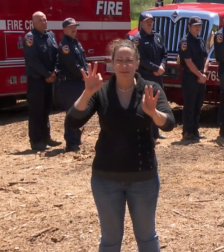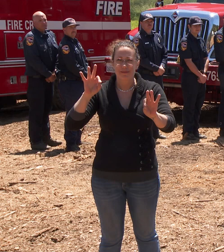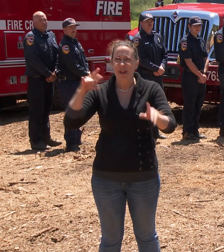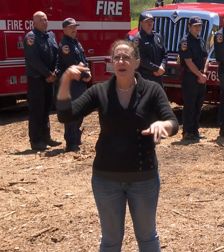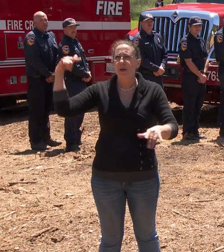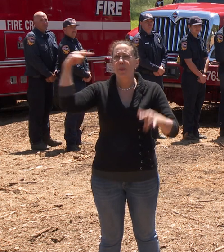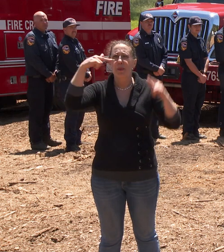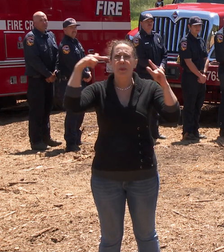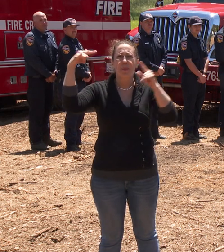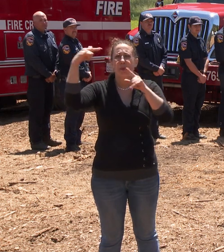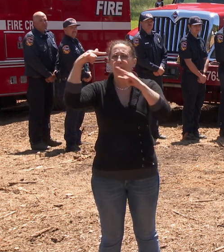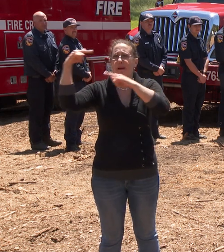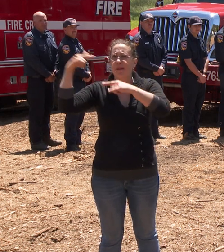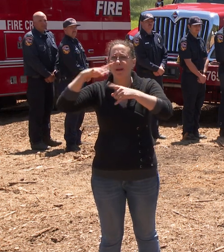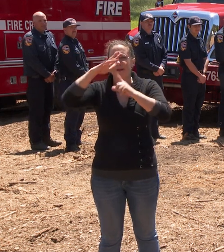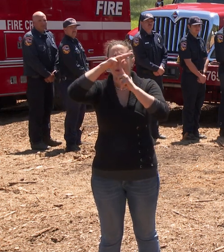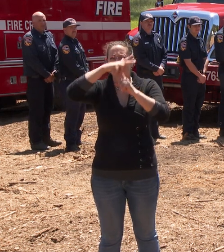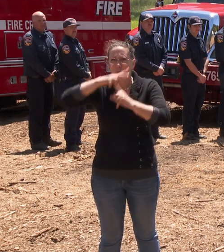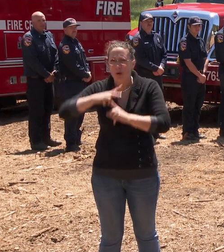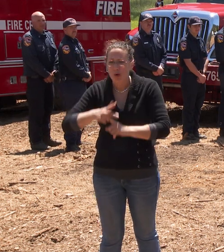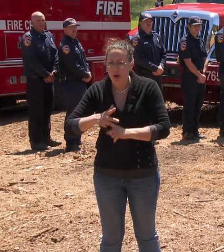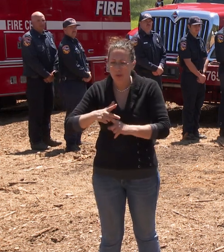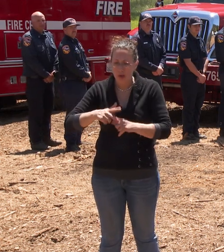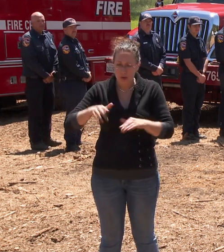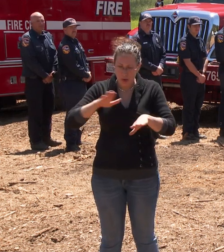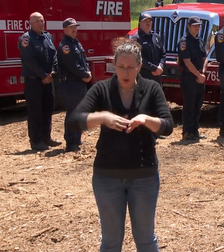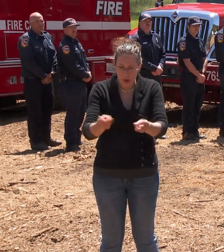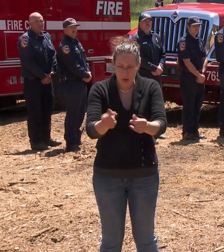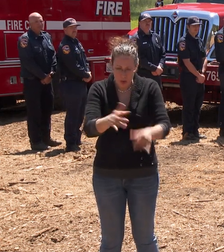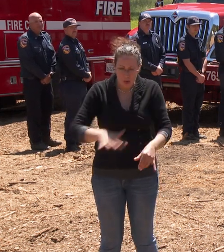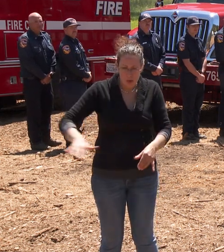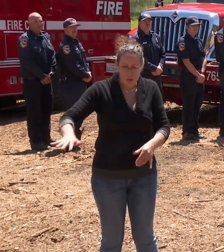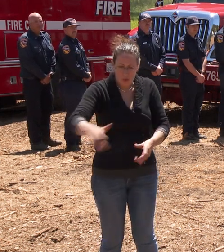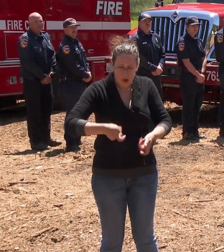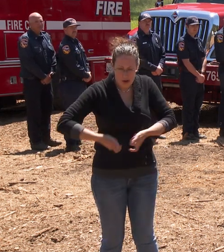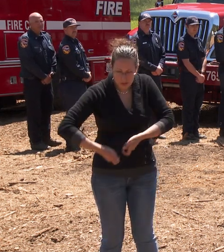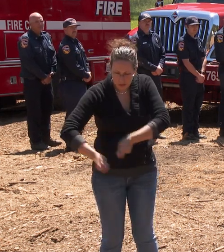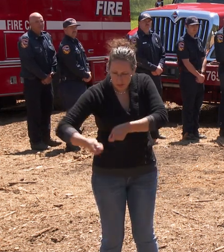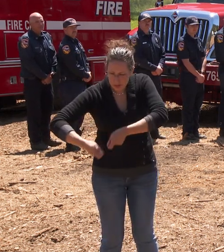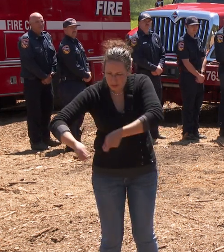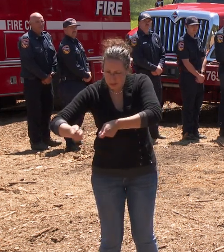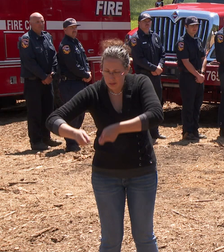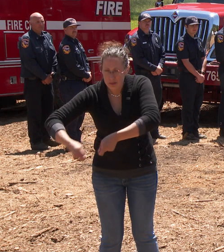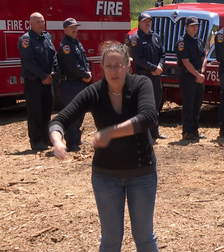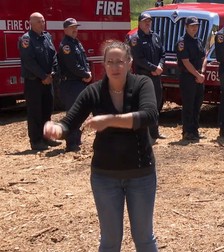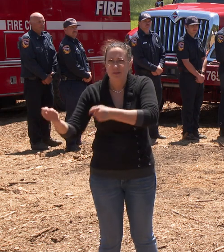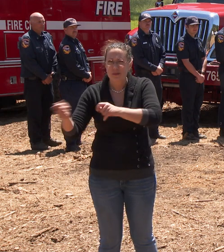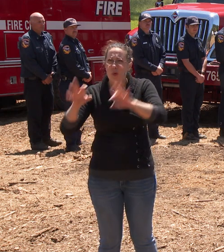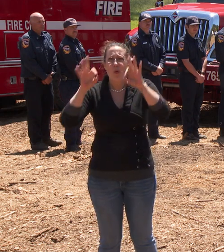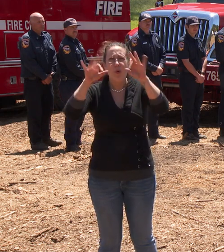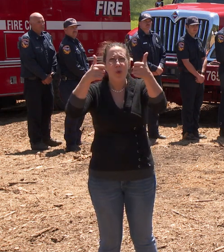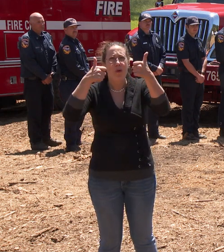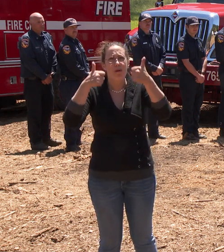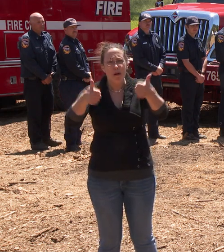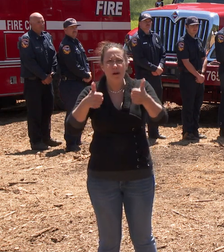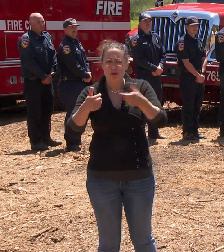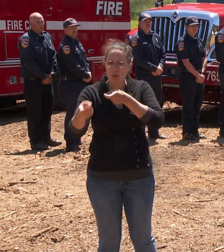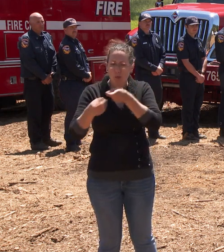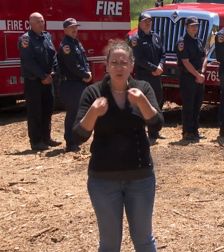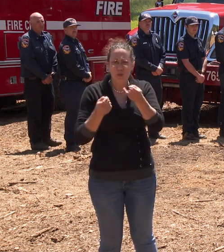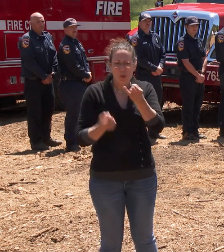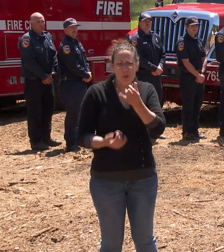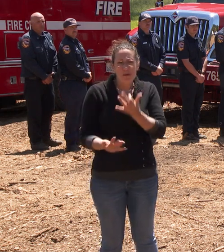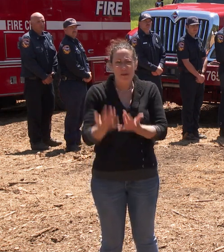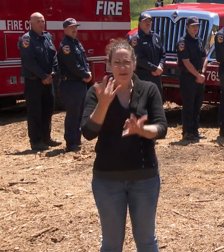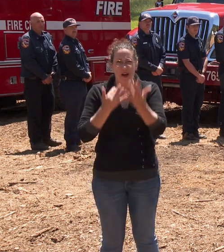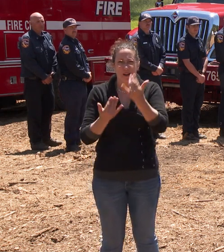planes, helicopters and large ground assets like dozers are awesome and play a crucial role in controlling wildfires. The